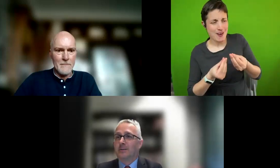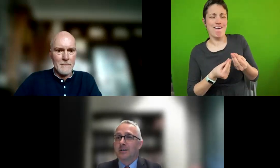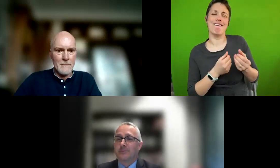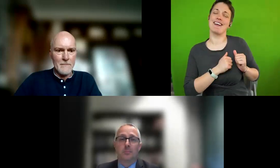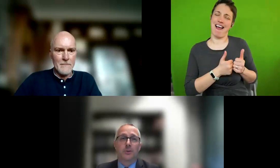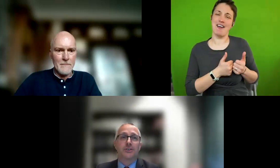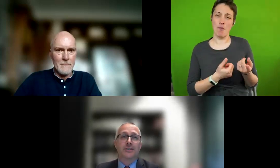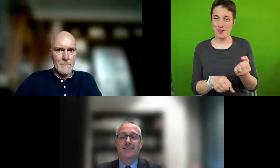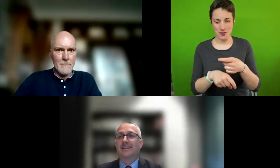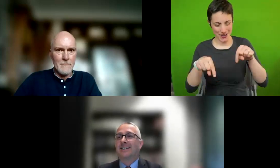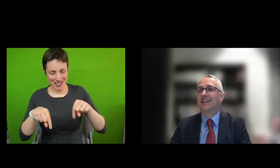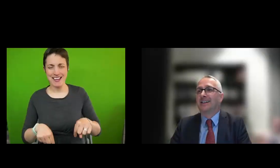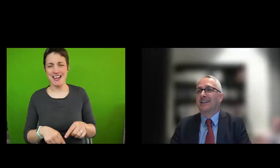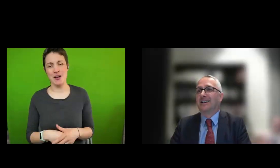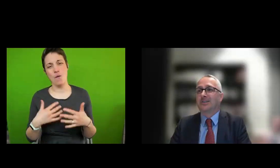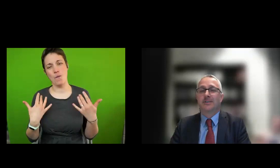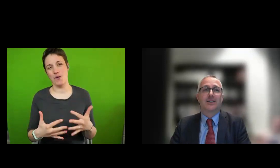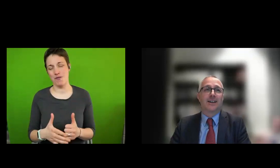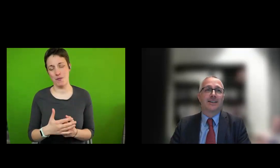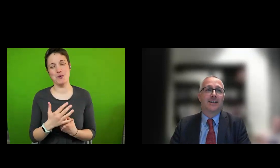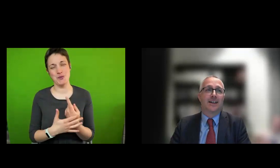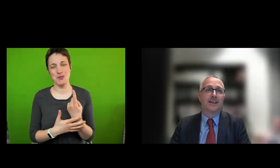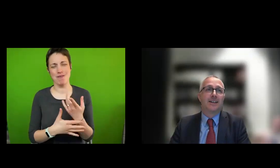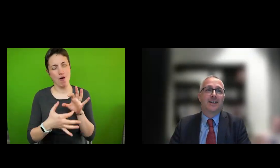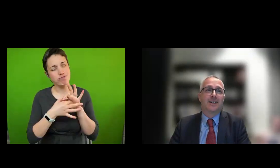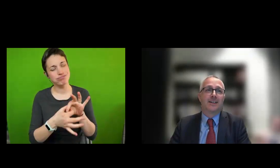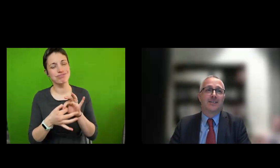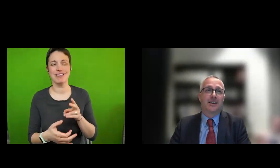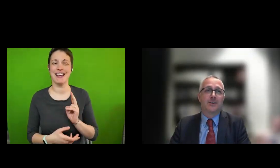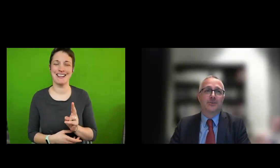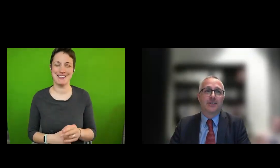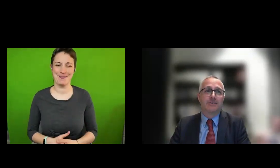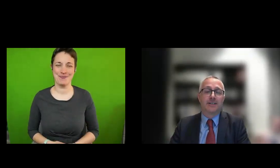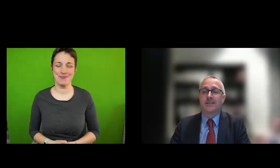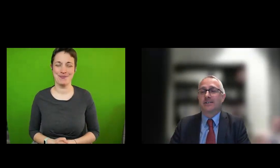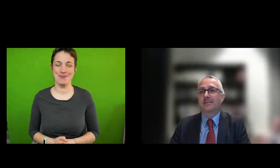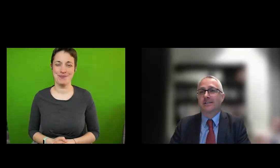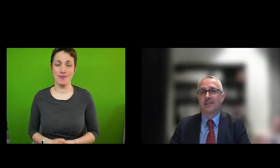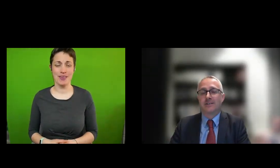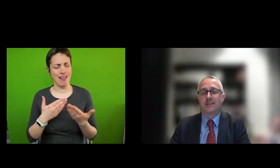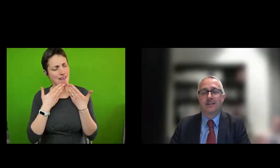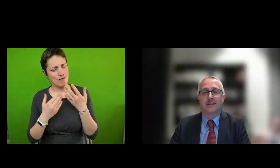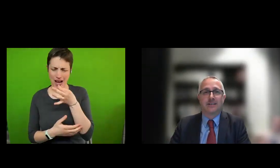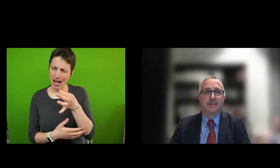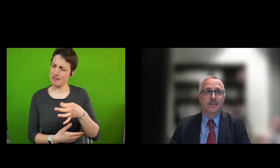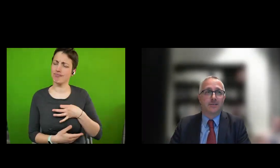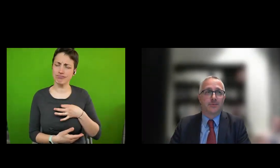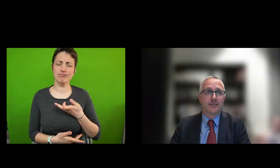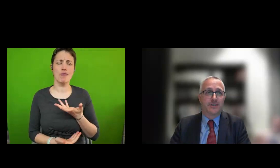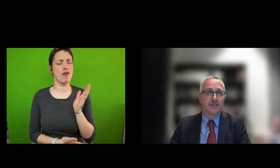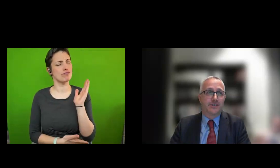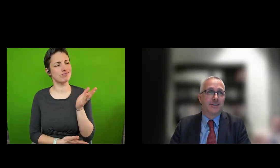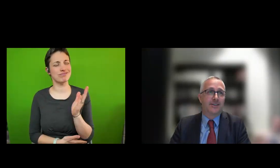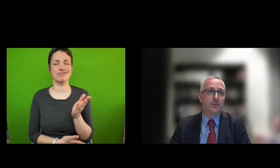It's a wonderful opportunity to reconnect again. Thank you for the invitation to deliver this